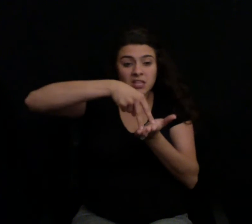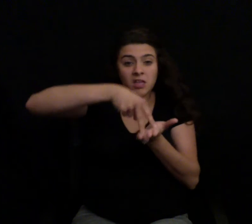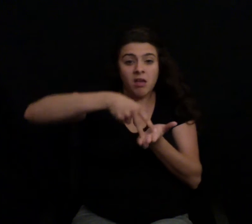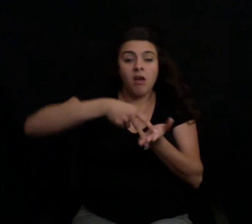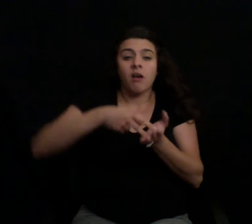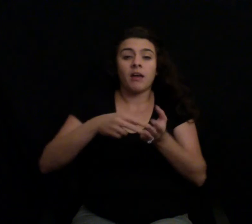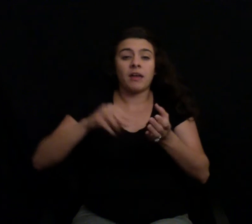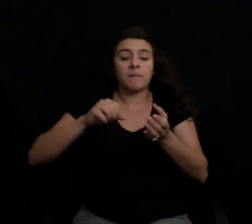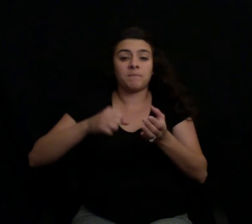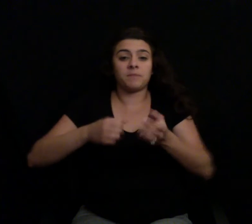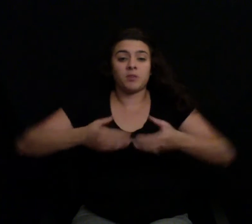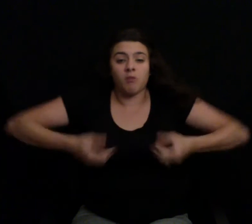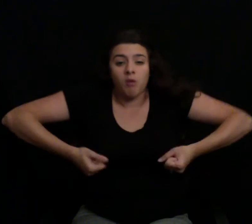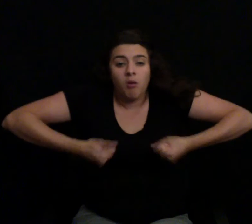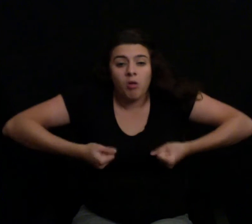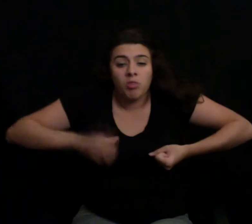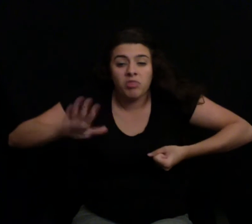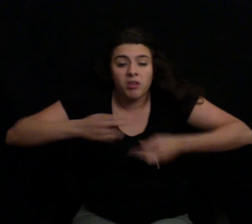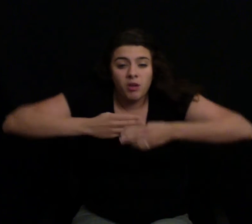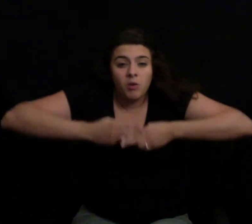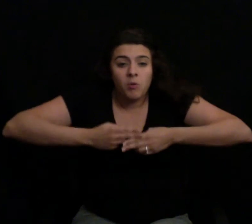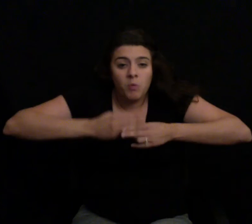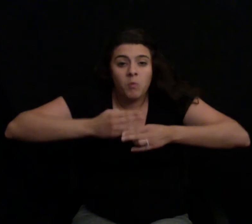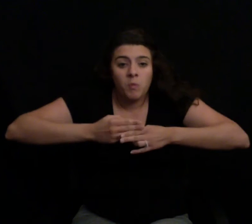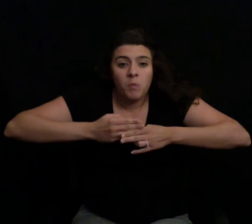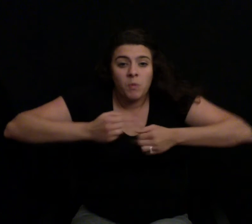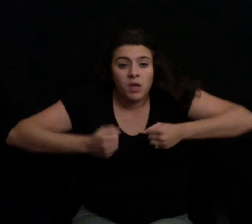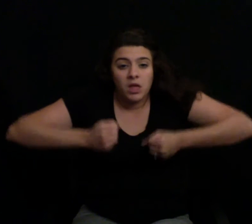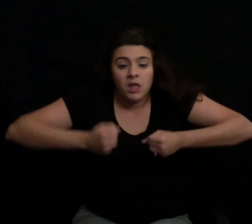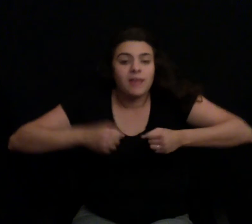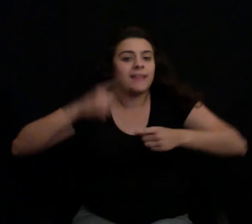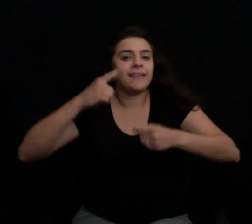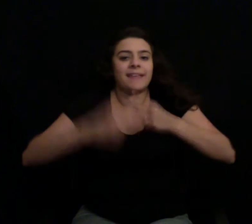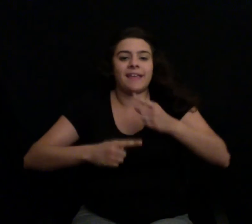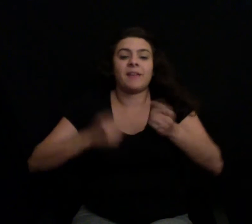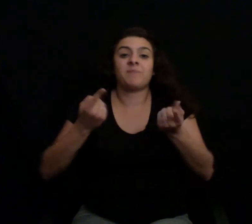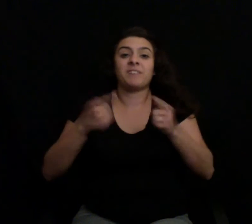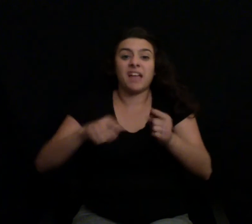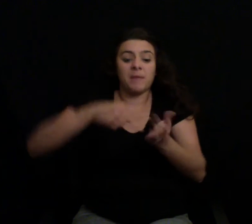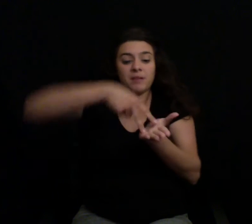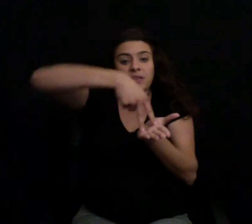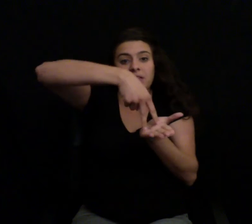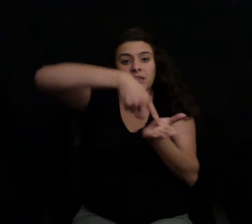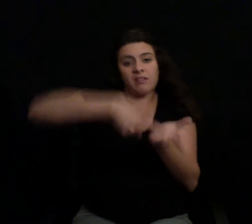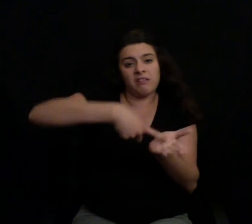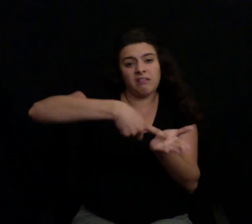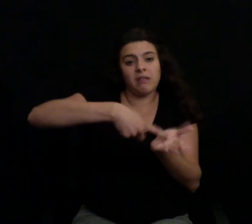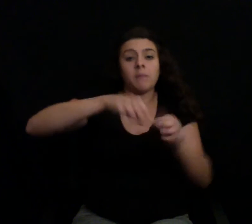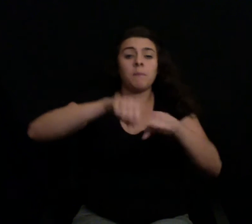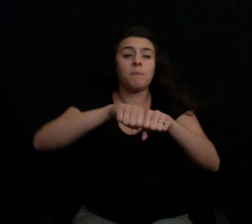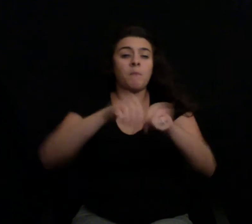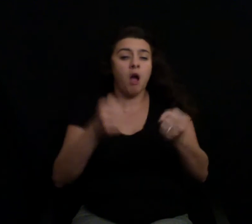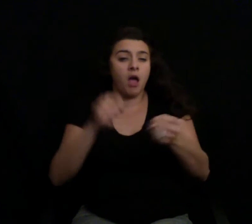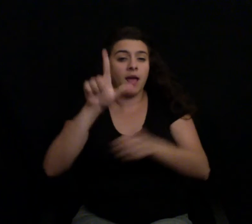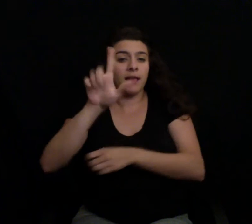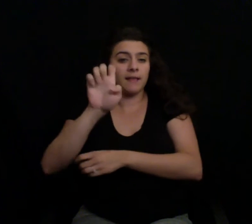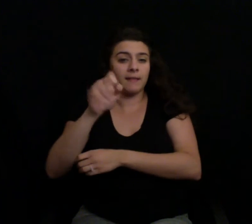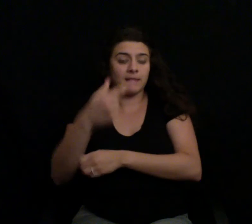overburdened by servicing their disproportionately large chests. There is nothing natural or humane about